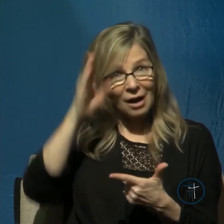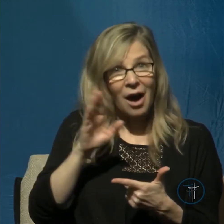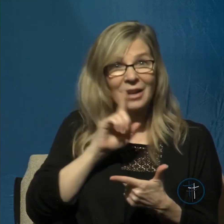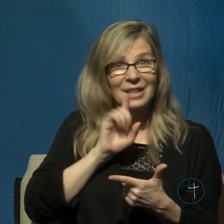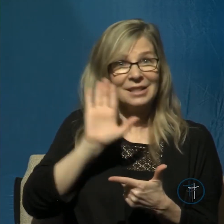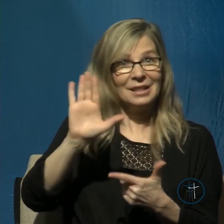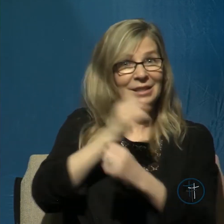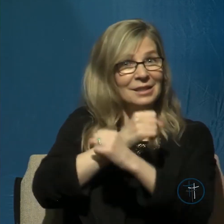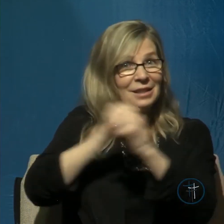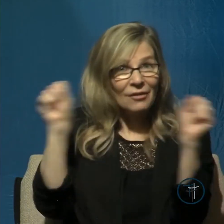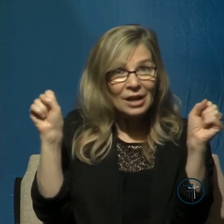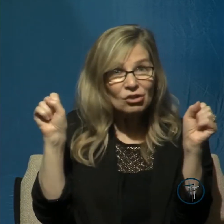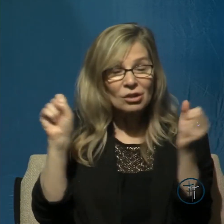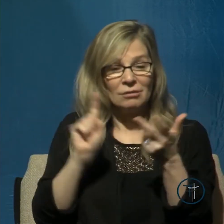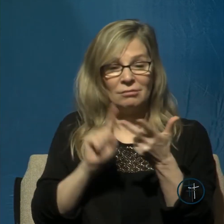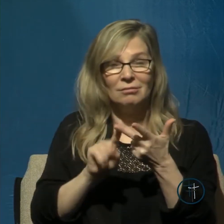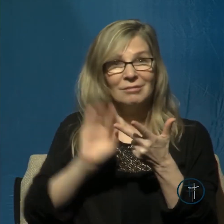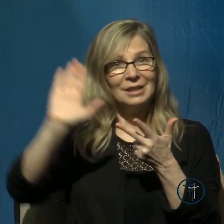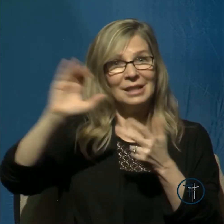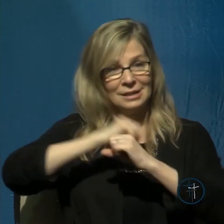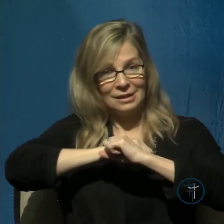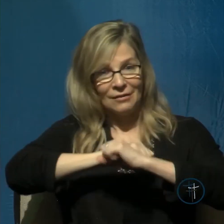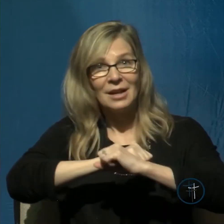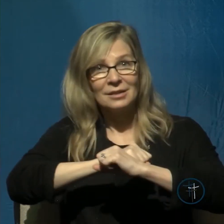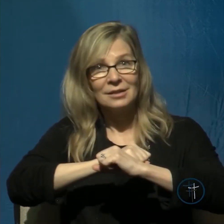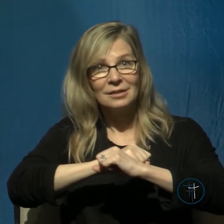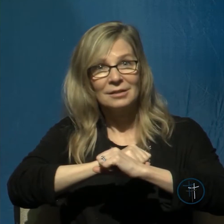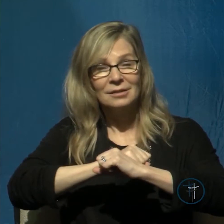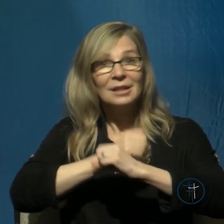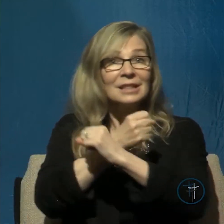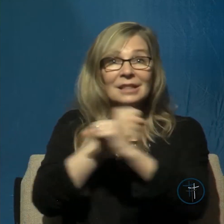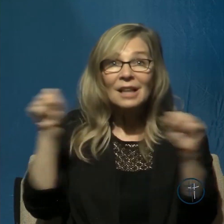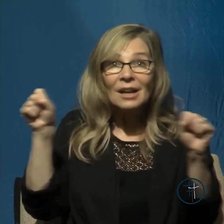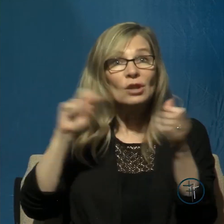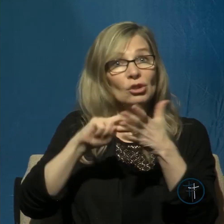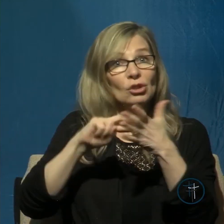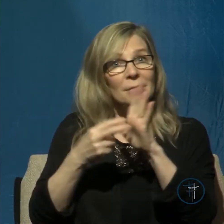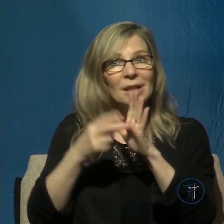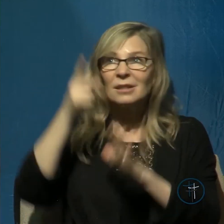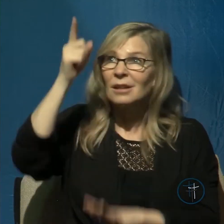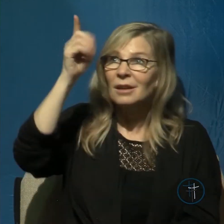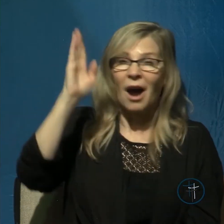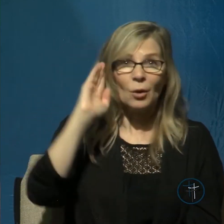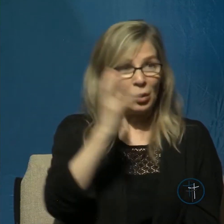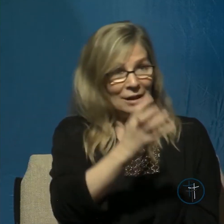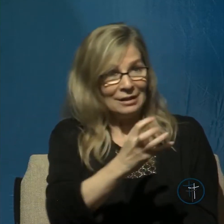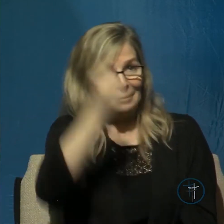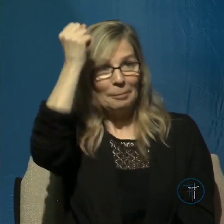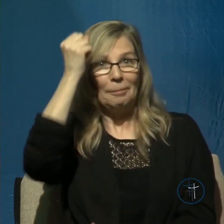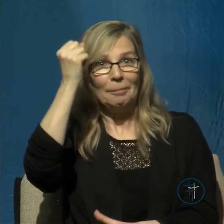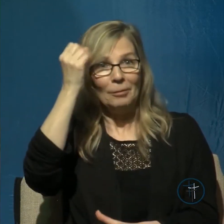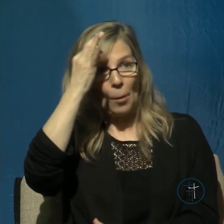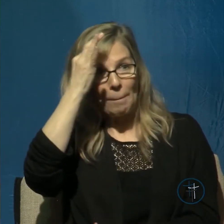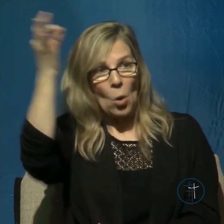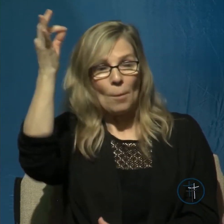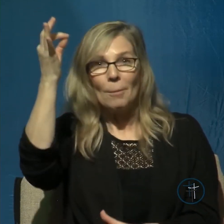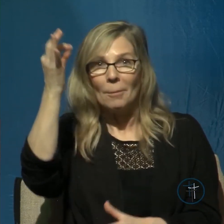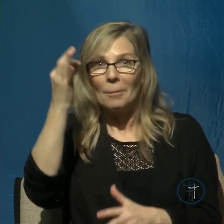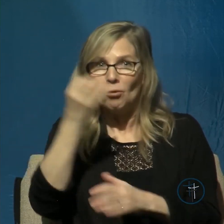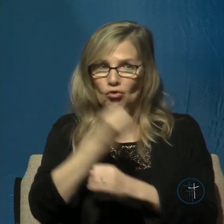and his defense. By salvation, he means that God is the one who saves him, the one who rescues him from physical harm. That's what's on David's